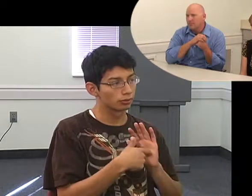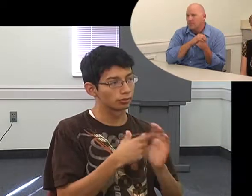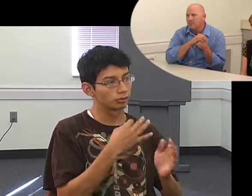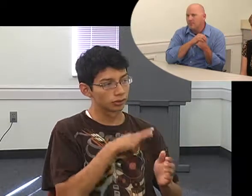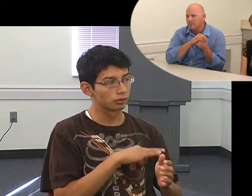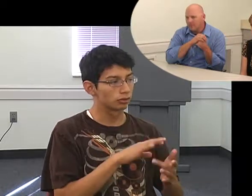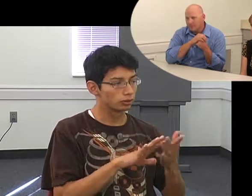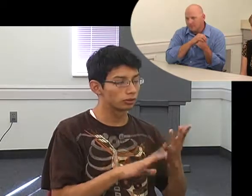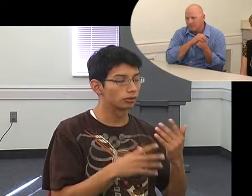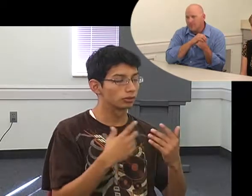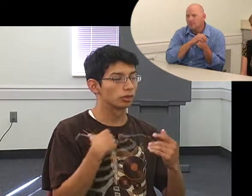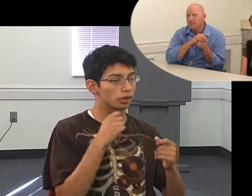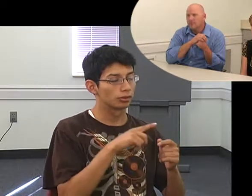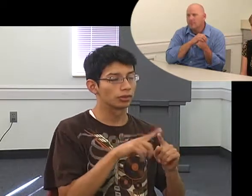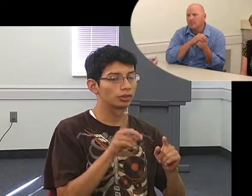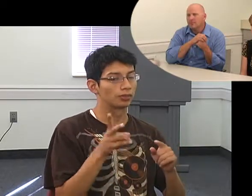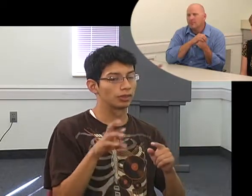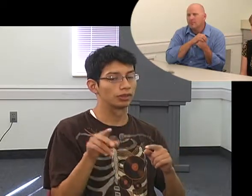Okay.